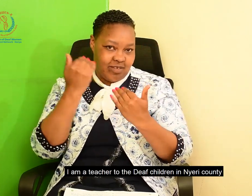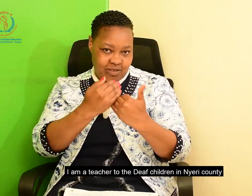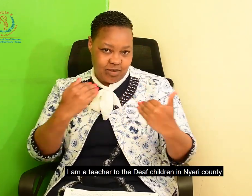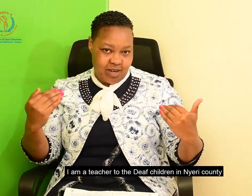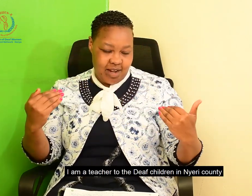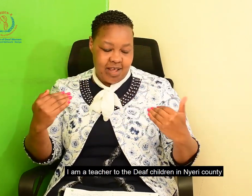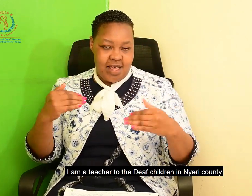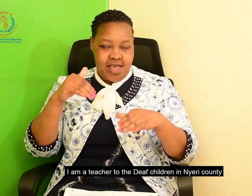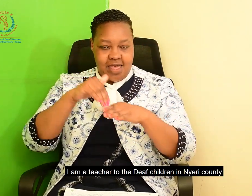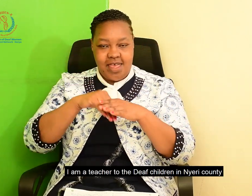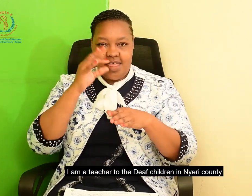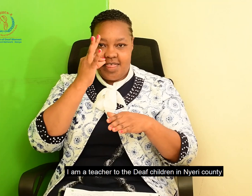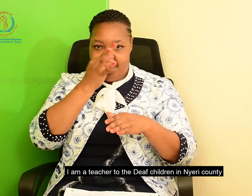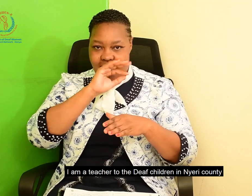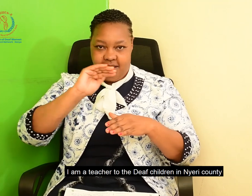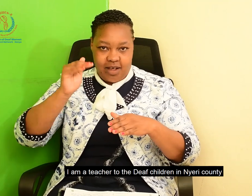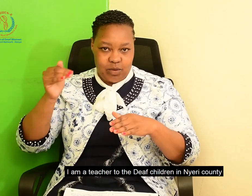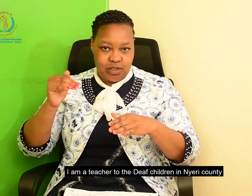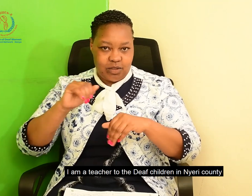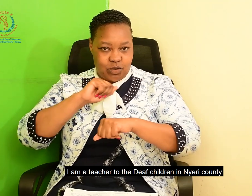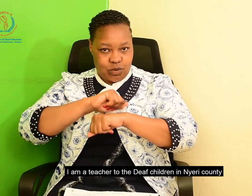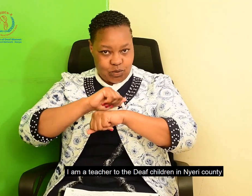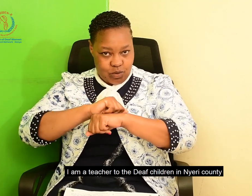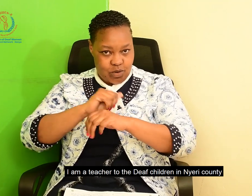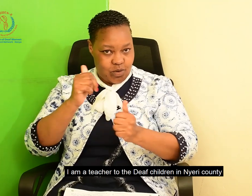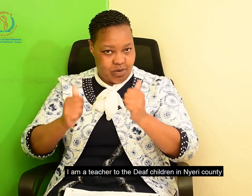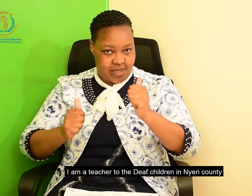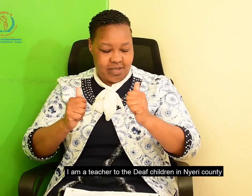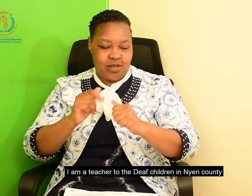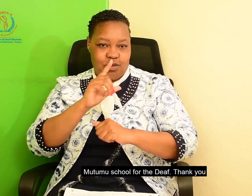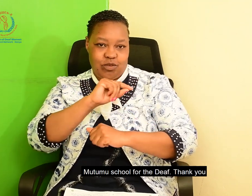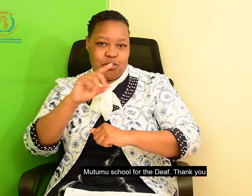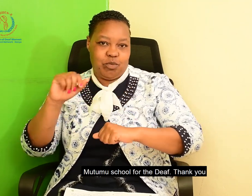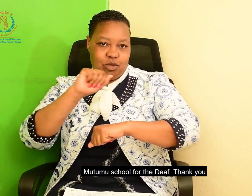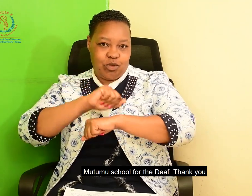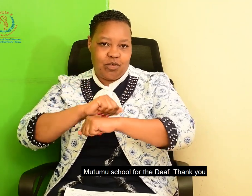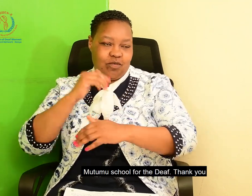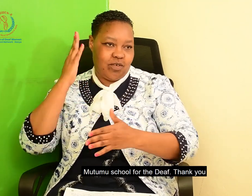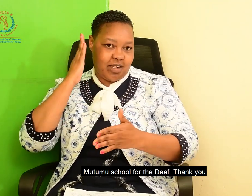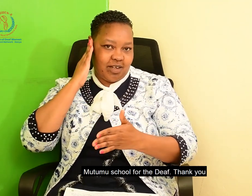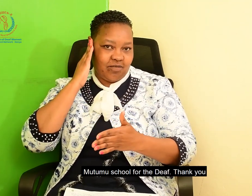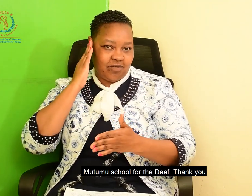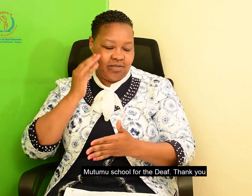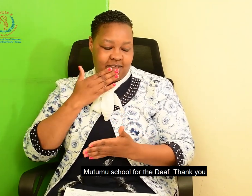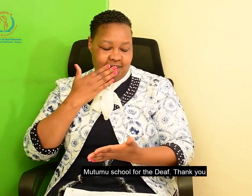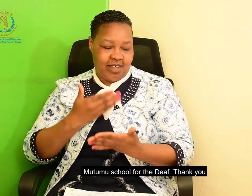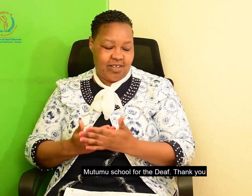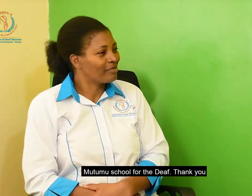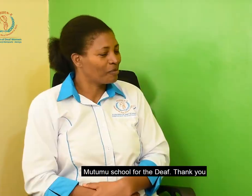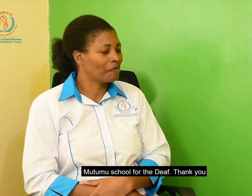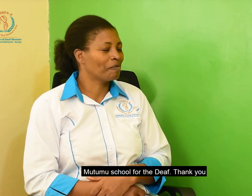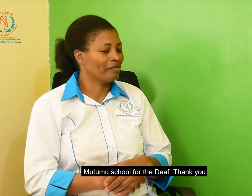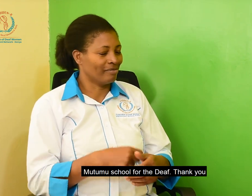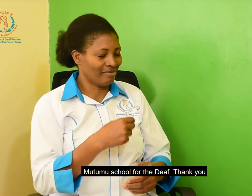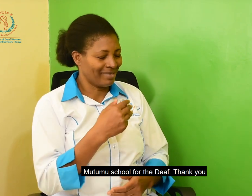teacher to the deaf children in Nyeri County, to Mutomu School for the Deaf. Thank you so much.